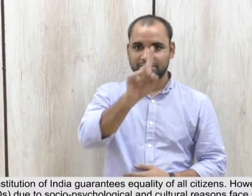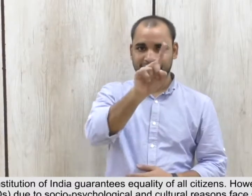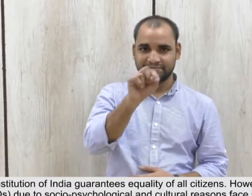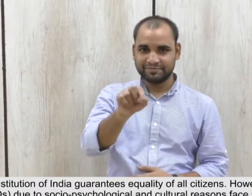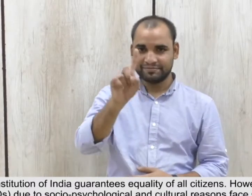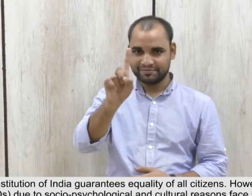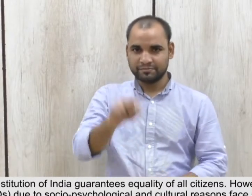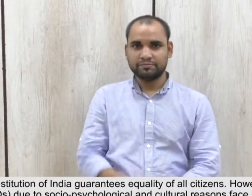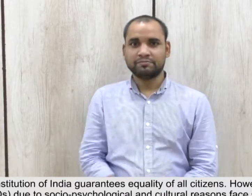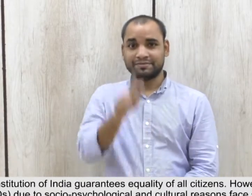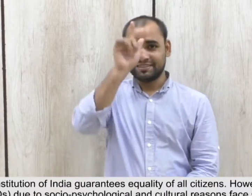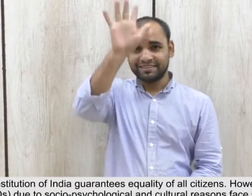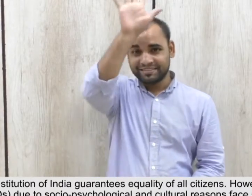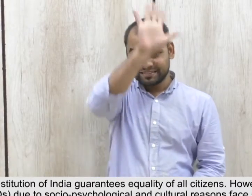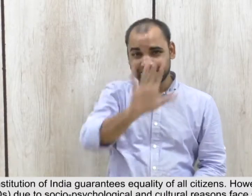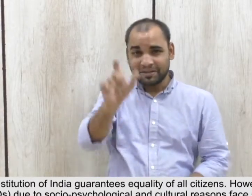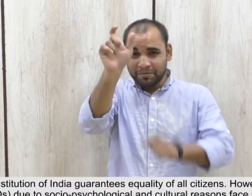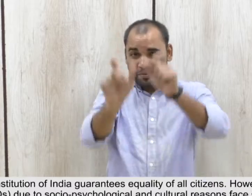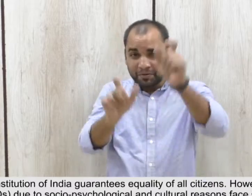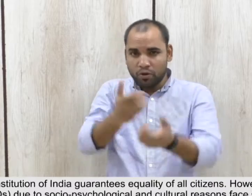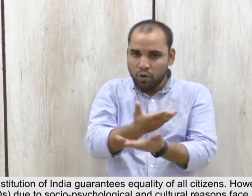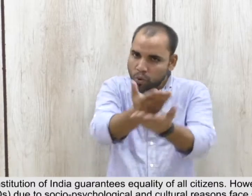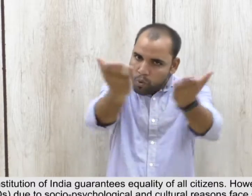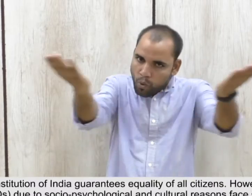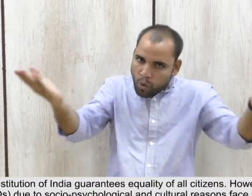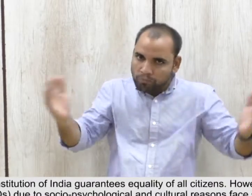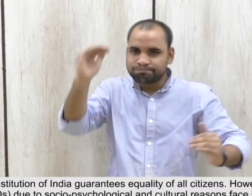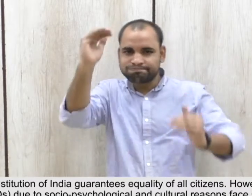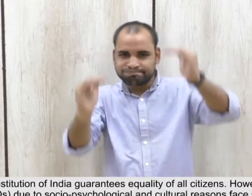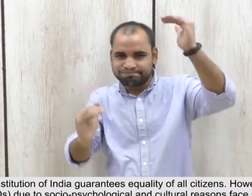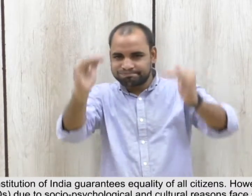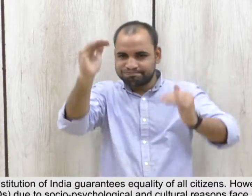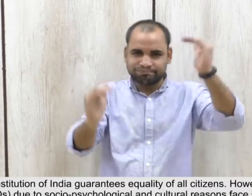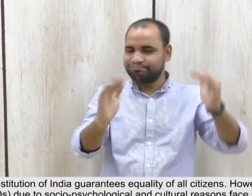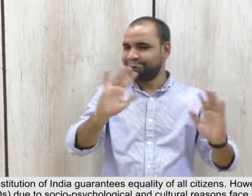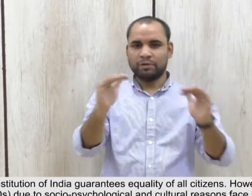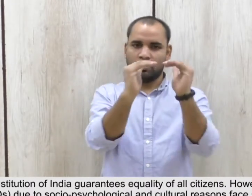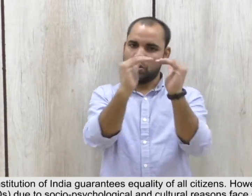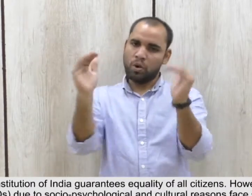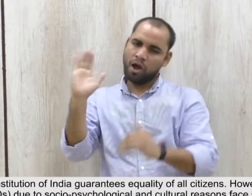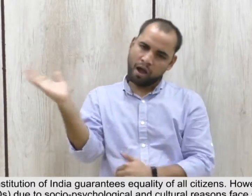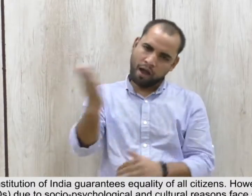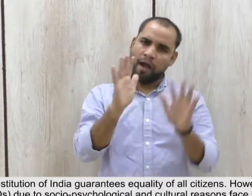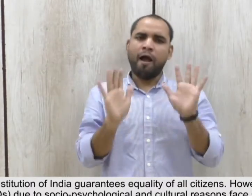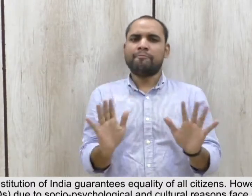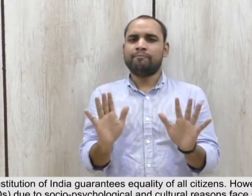1.1 The Constitution of India guarantees equality of all citizens.